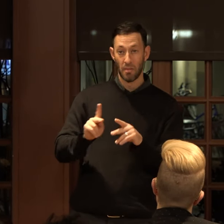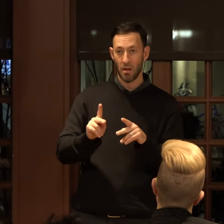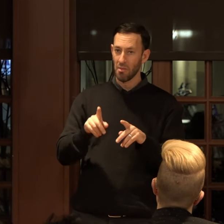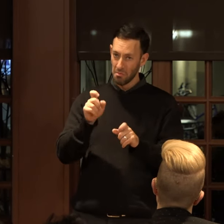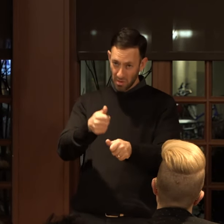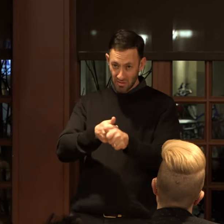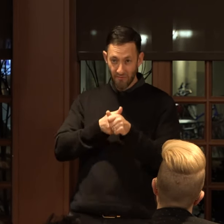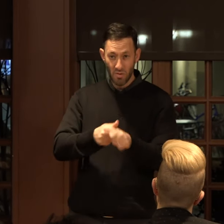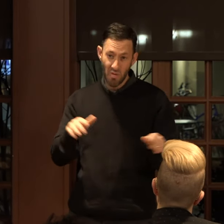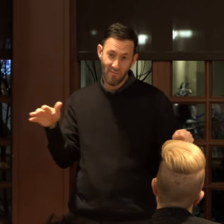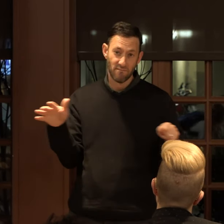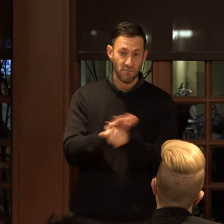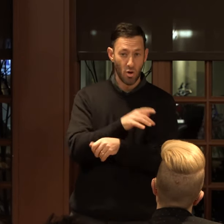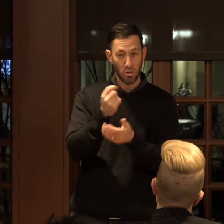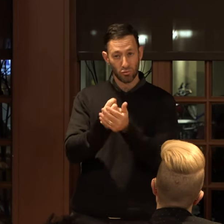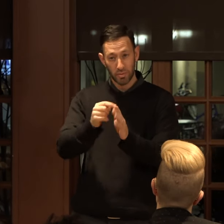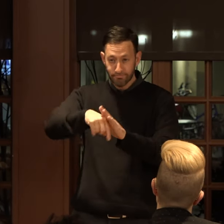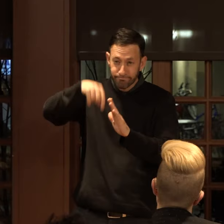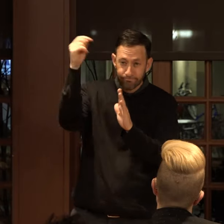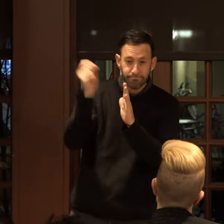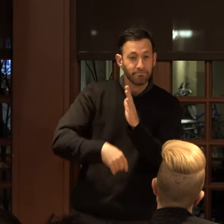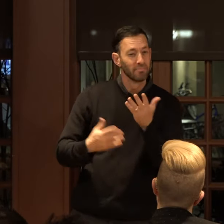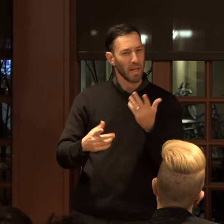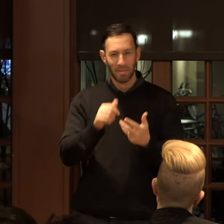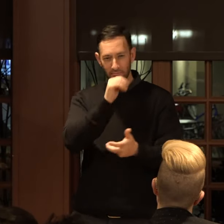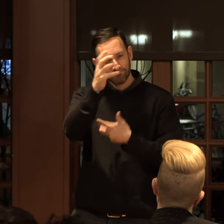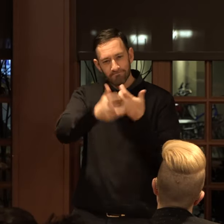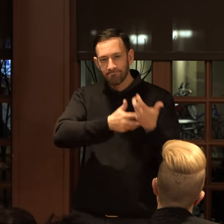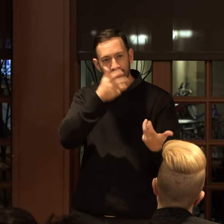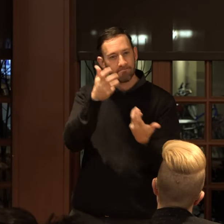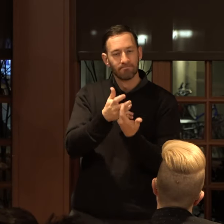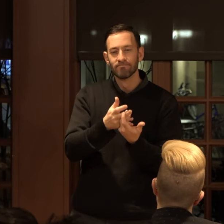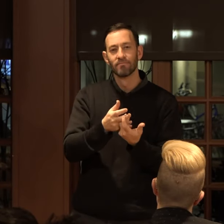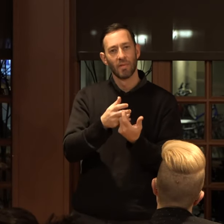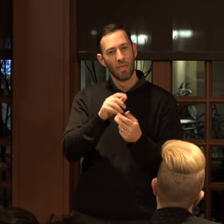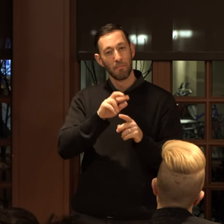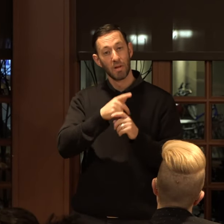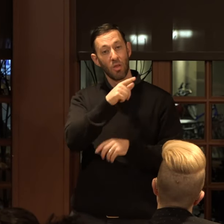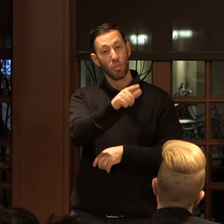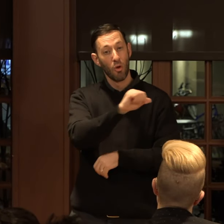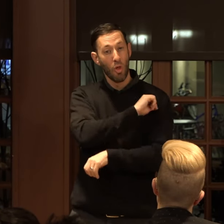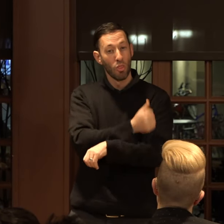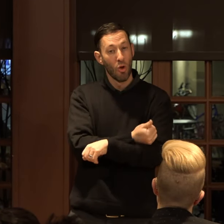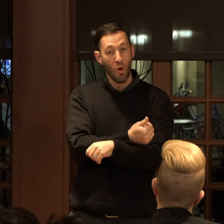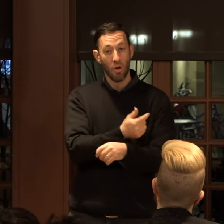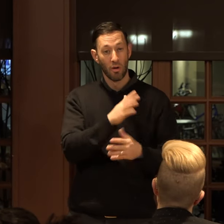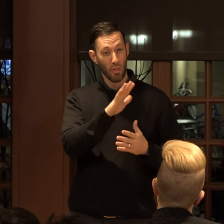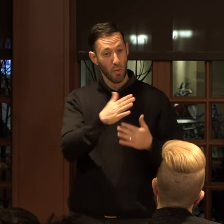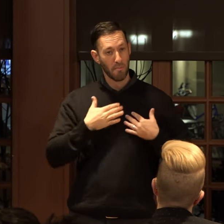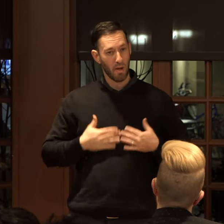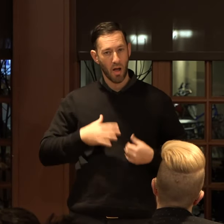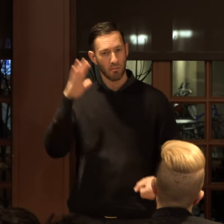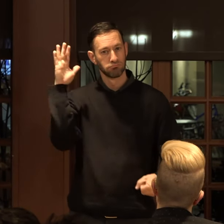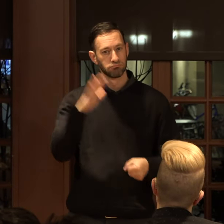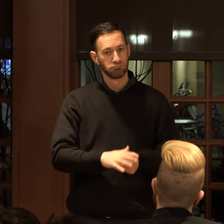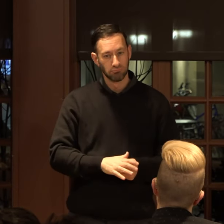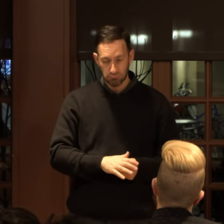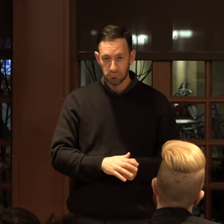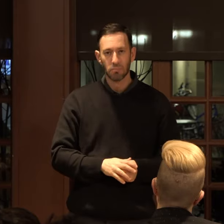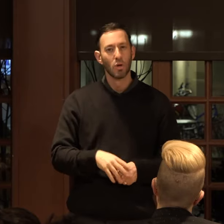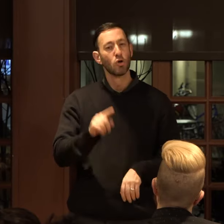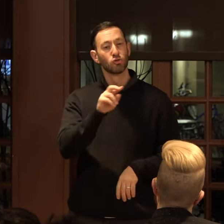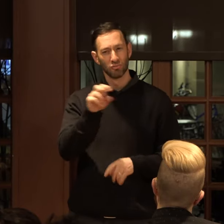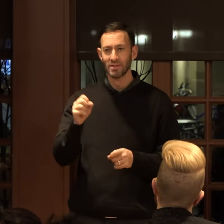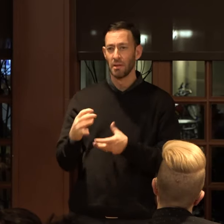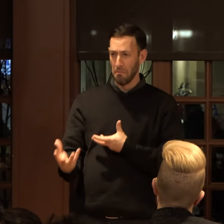pursue a full scope of treatment that may not even be right for them is to silence their authority over their own bodies. Tourette's is